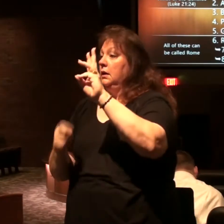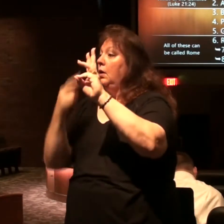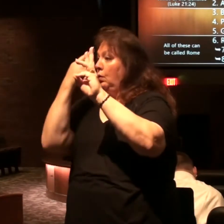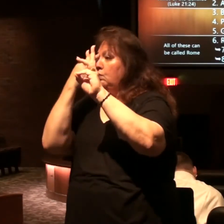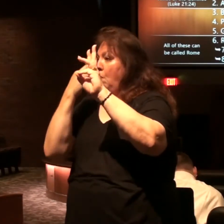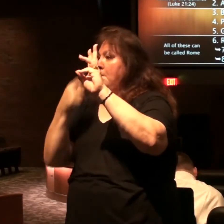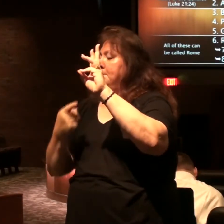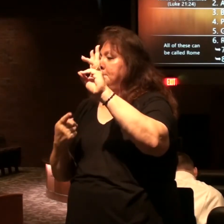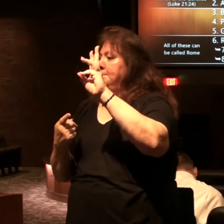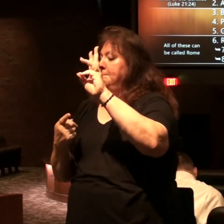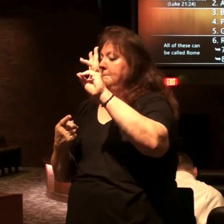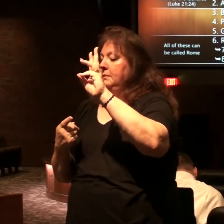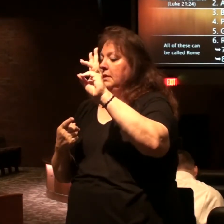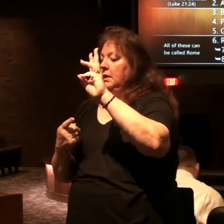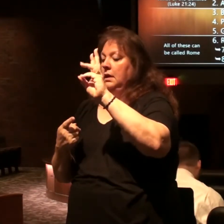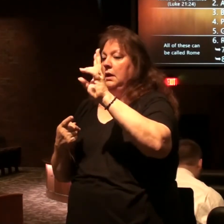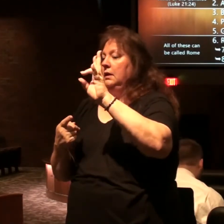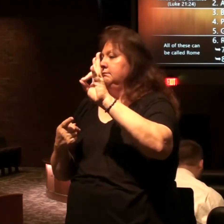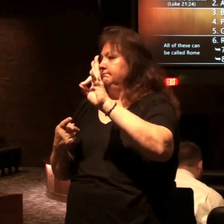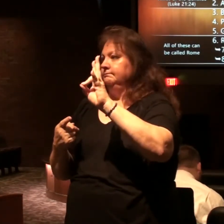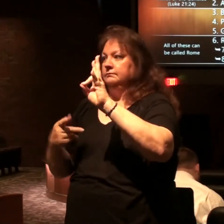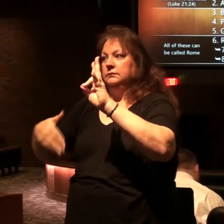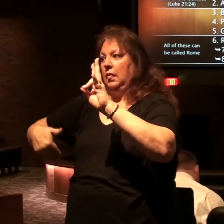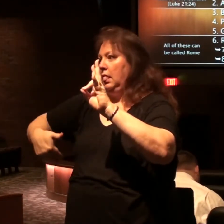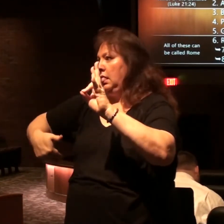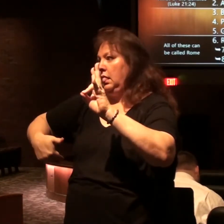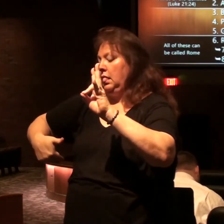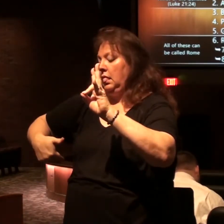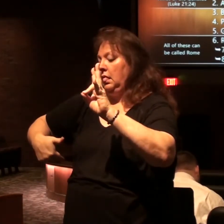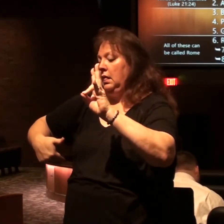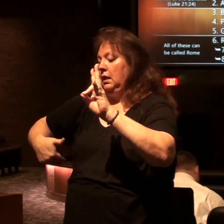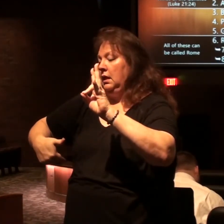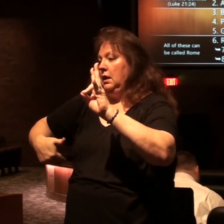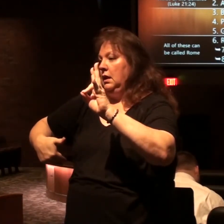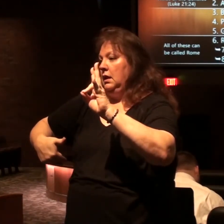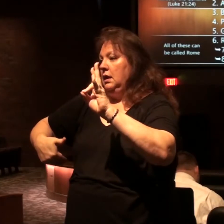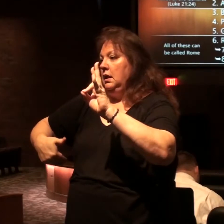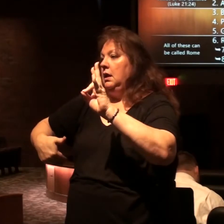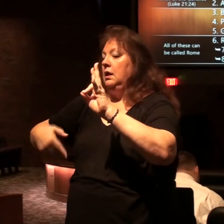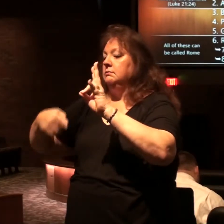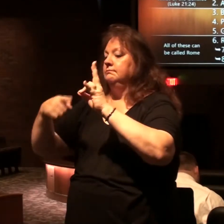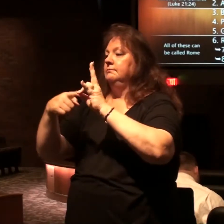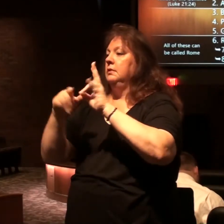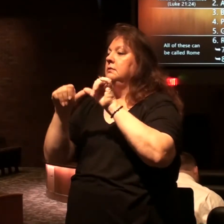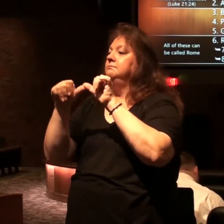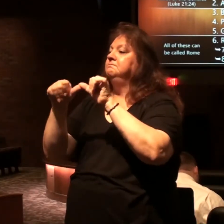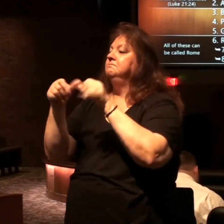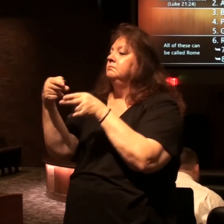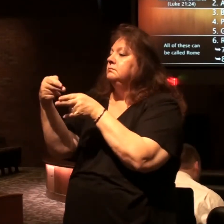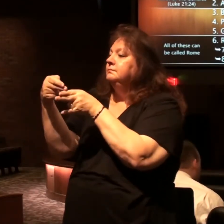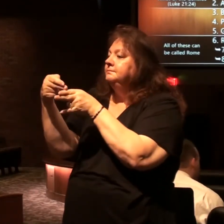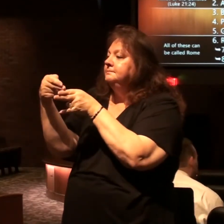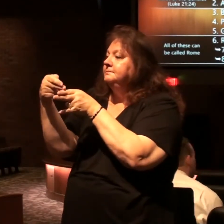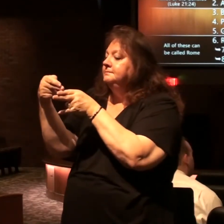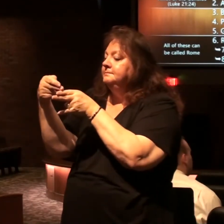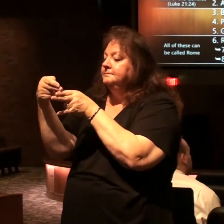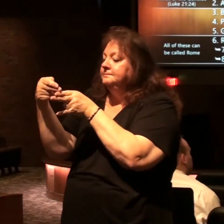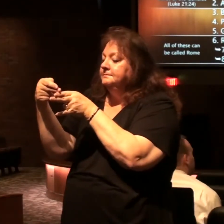Rome the other is not yet come and when he comes he must remain a little while